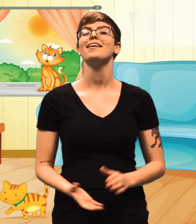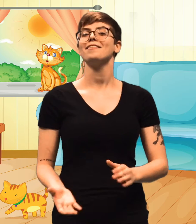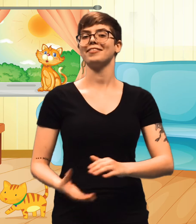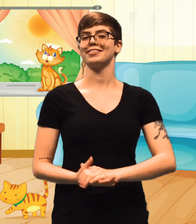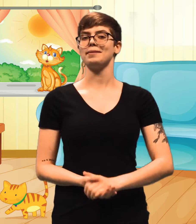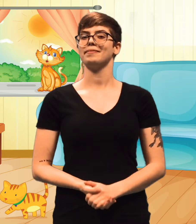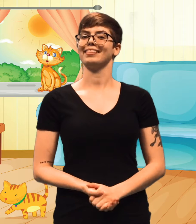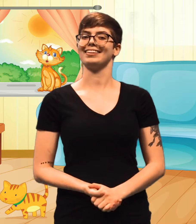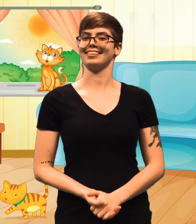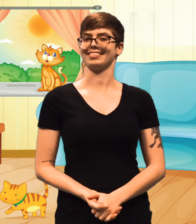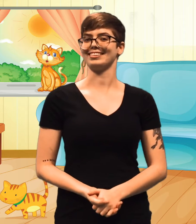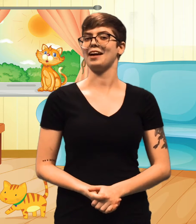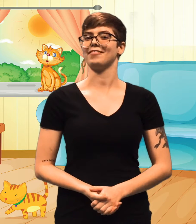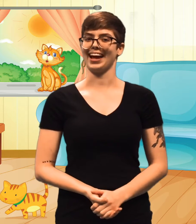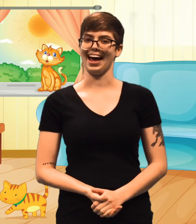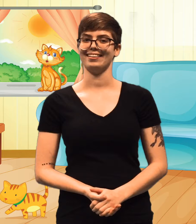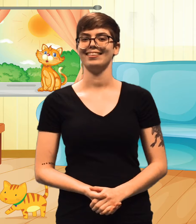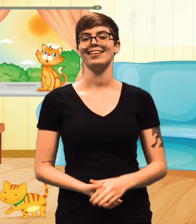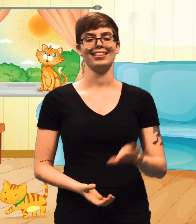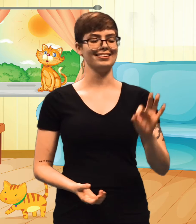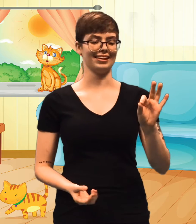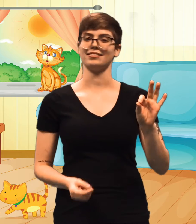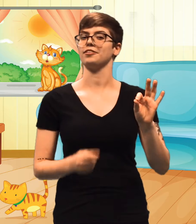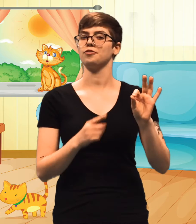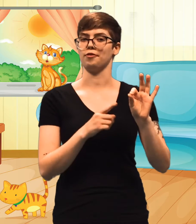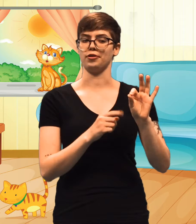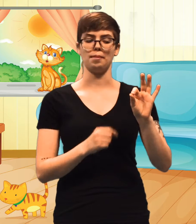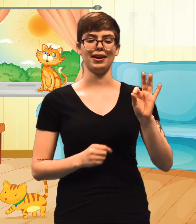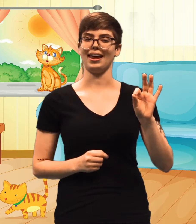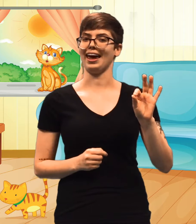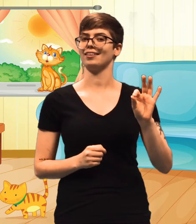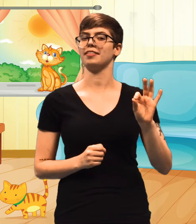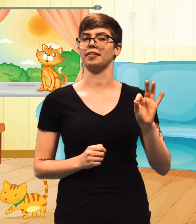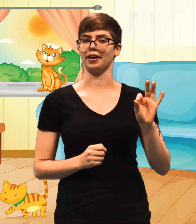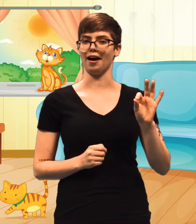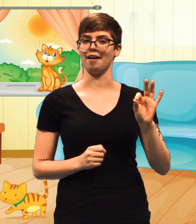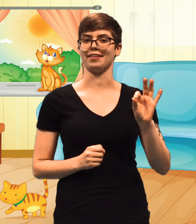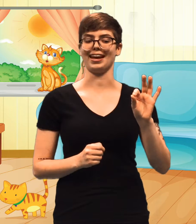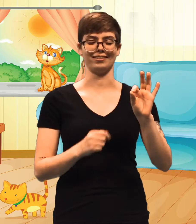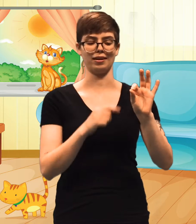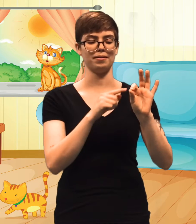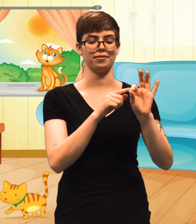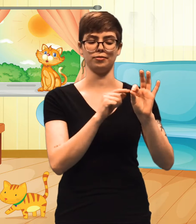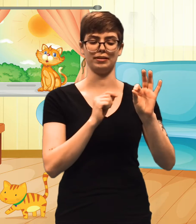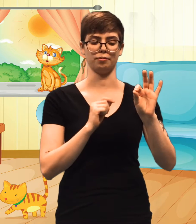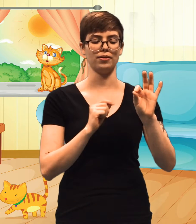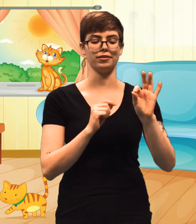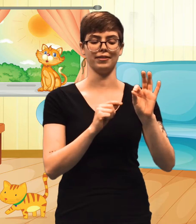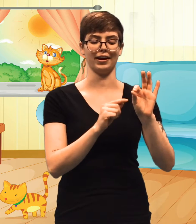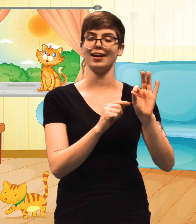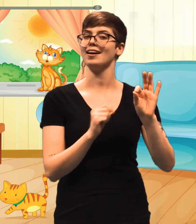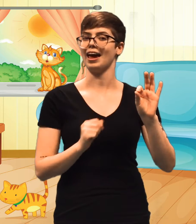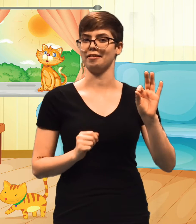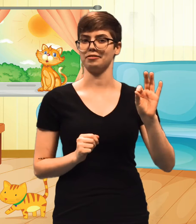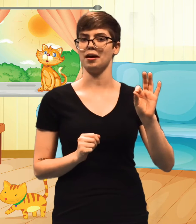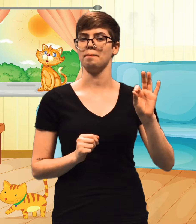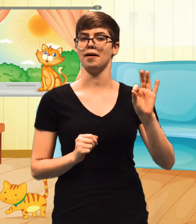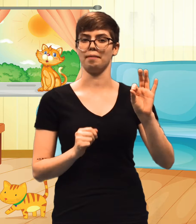First up, let's learn the sign for cat. This sign starts with your dominant hand in the letter F which means your pointer finger and your thumb are